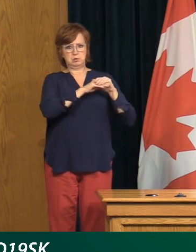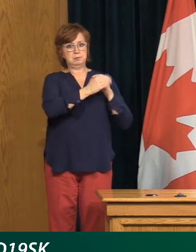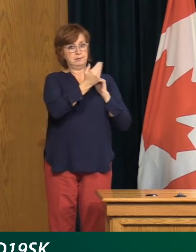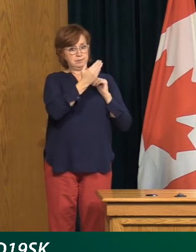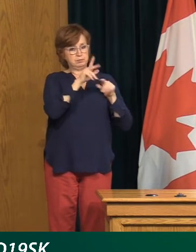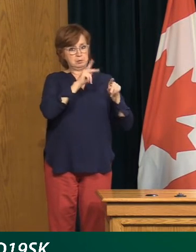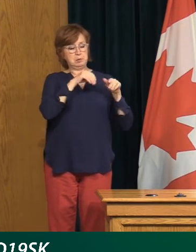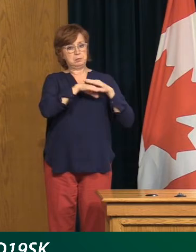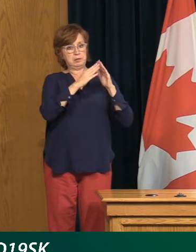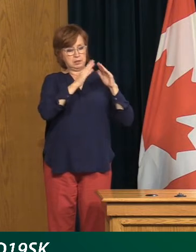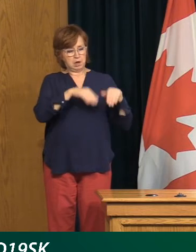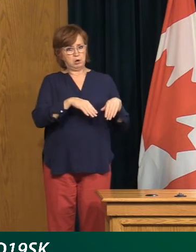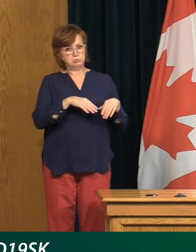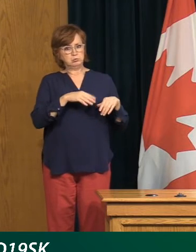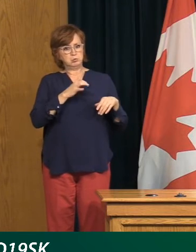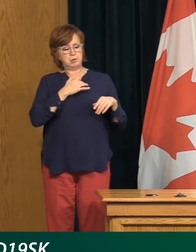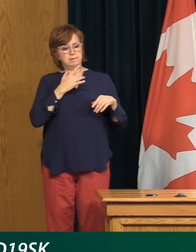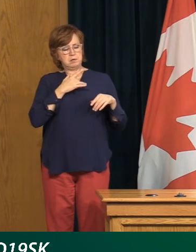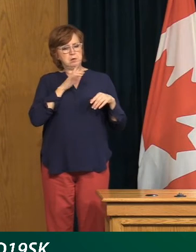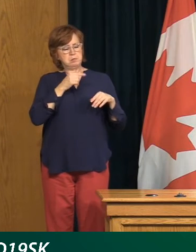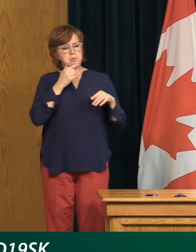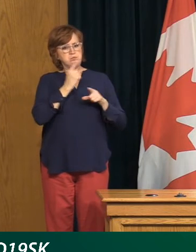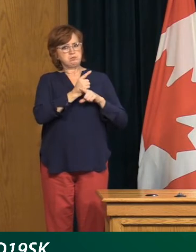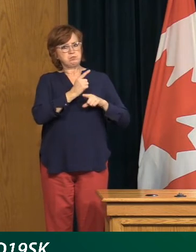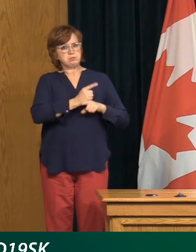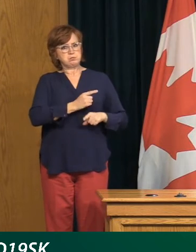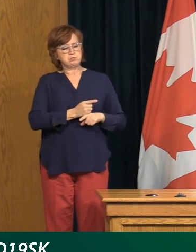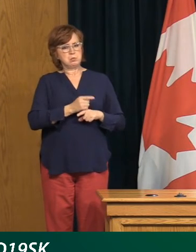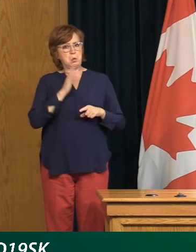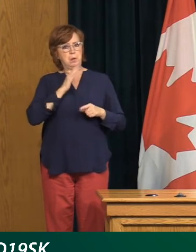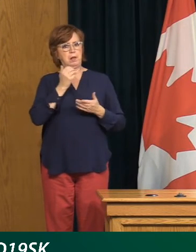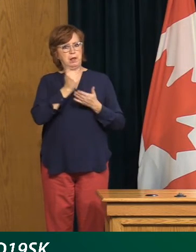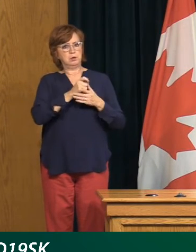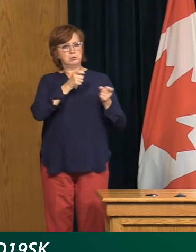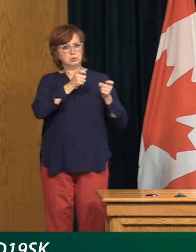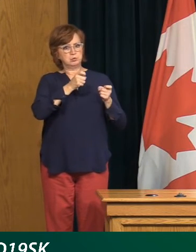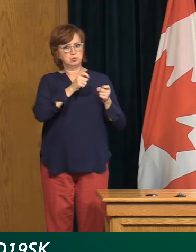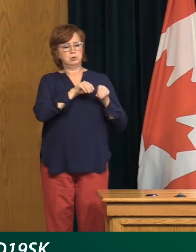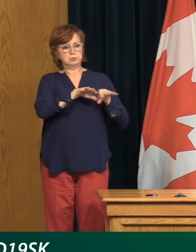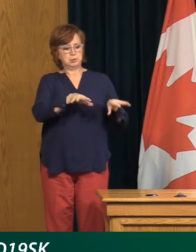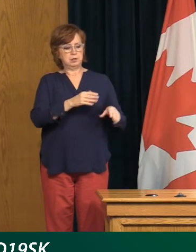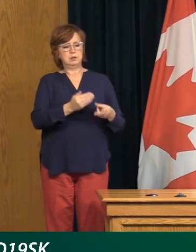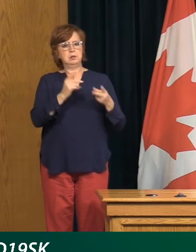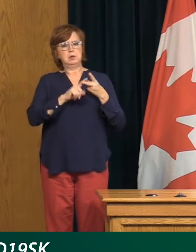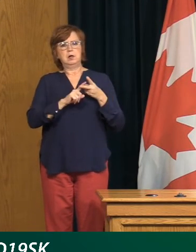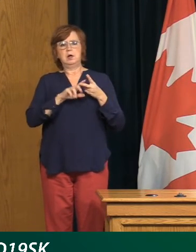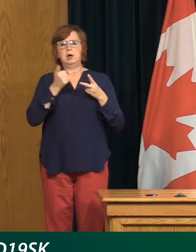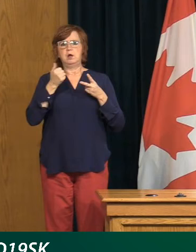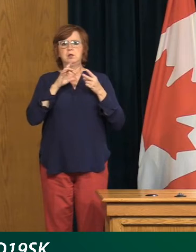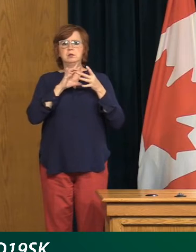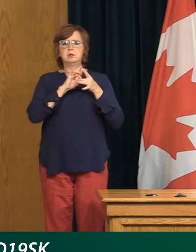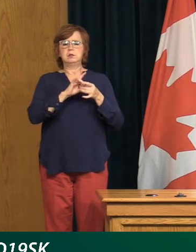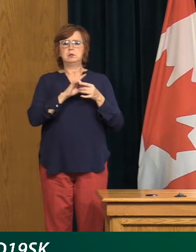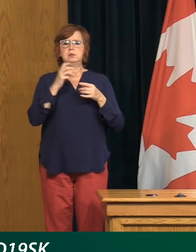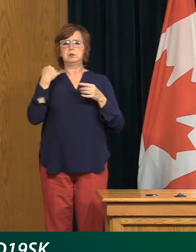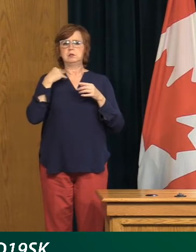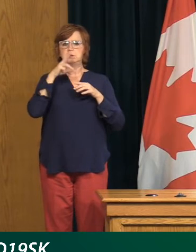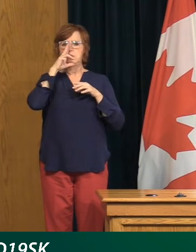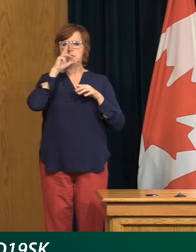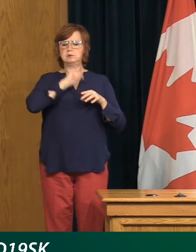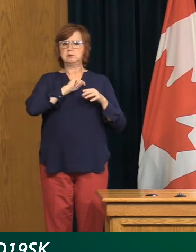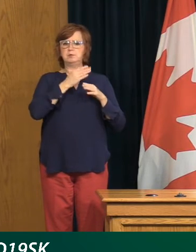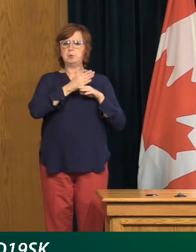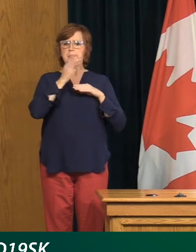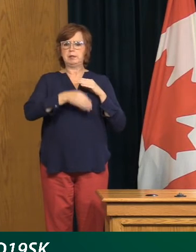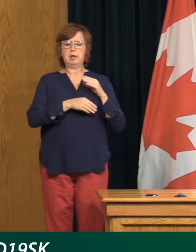15. We think that will have a moderating effect. We did see a bit of an increase that was linked to Thanksgiving. Not too